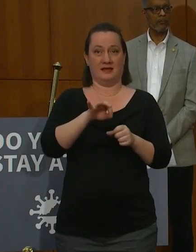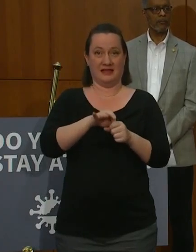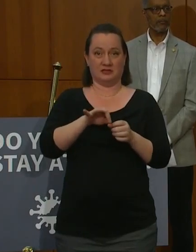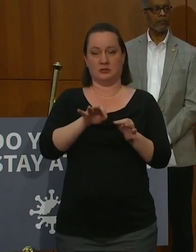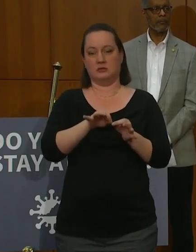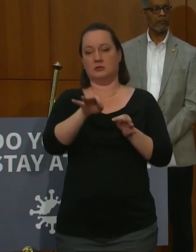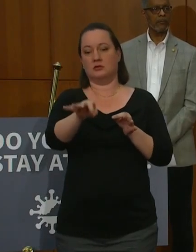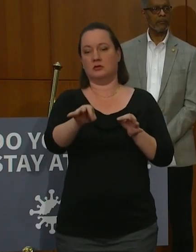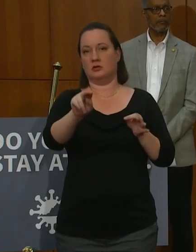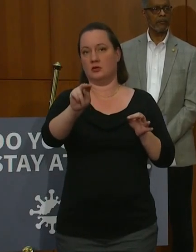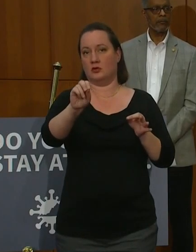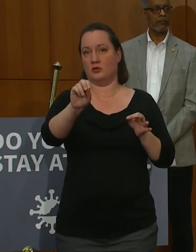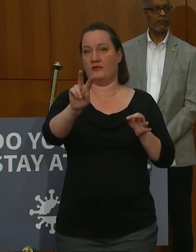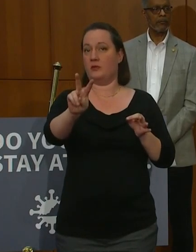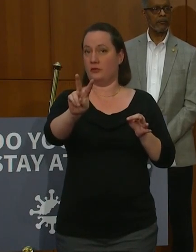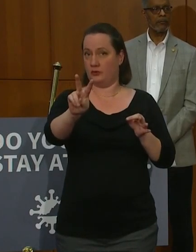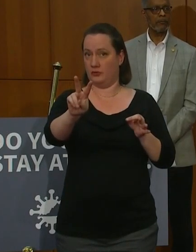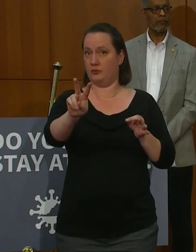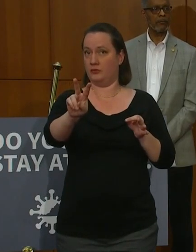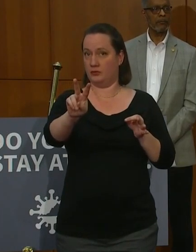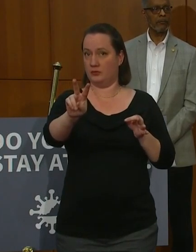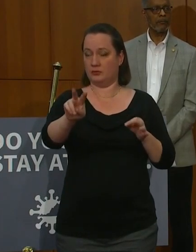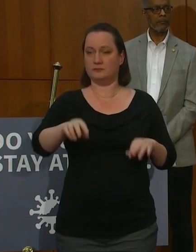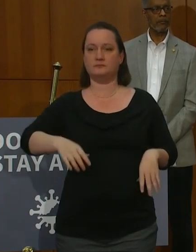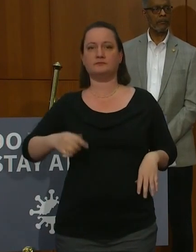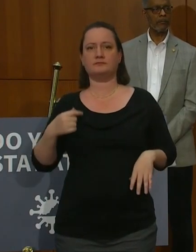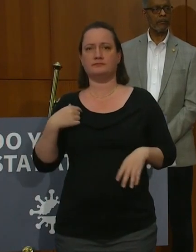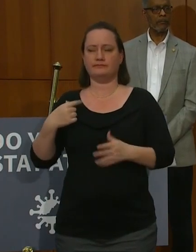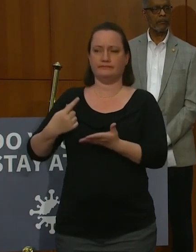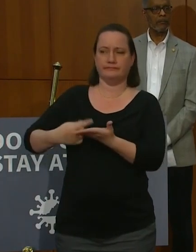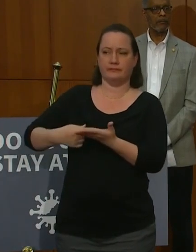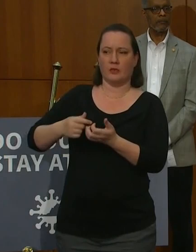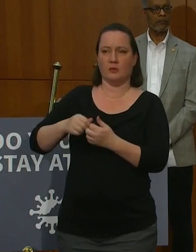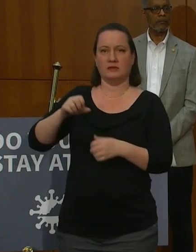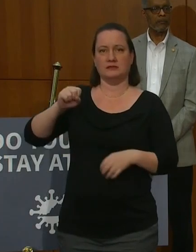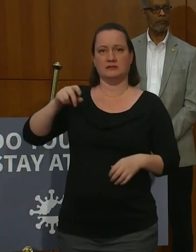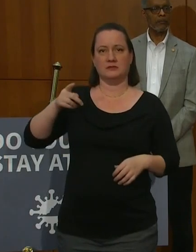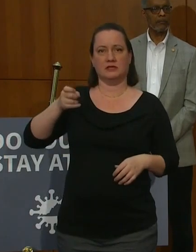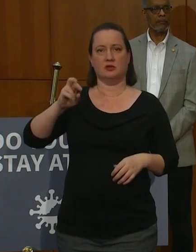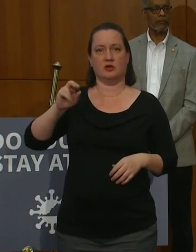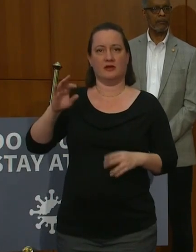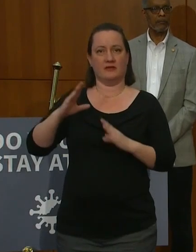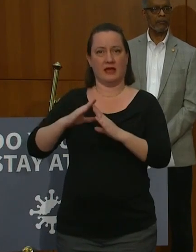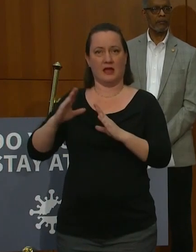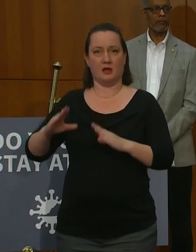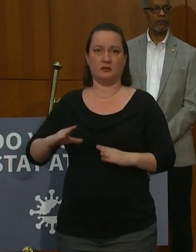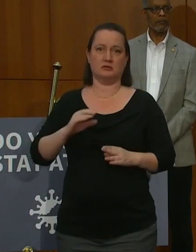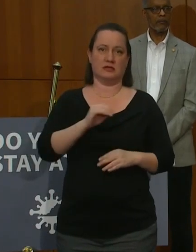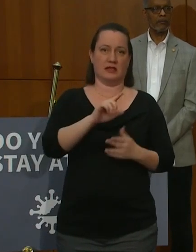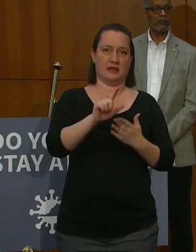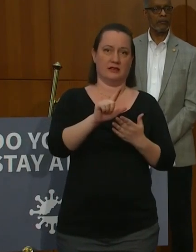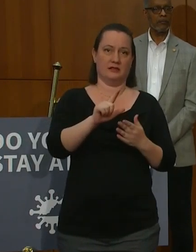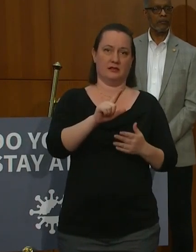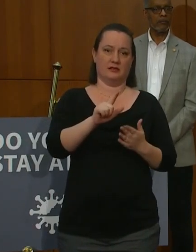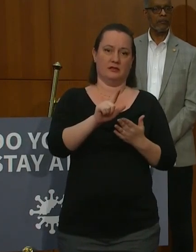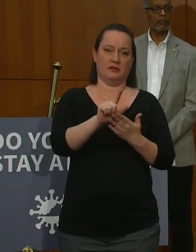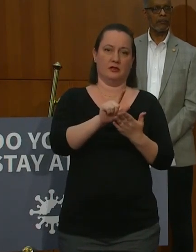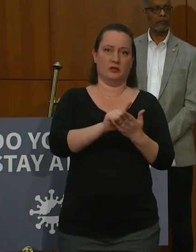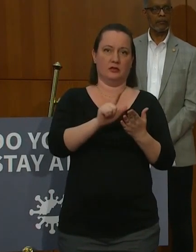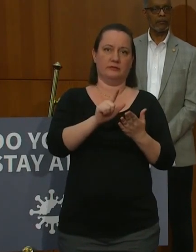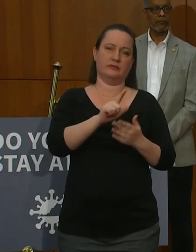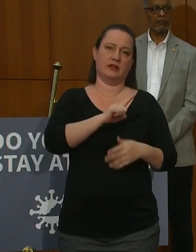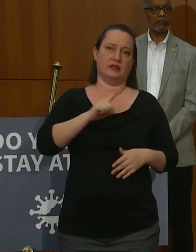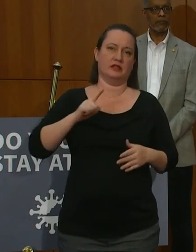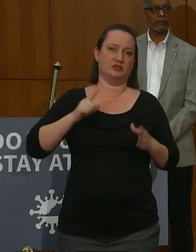I have had discussions with the Speaker of the House and with legislators on both sides of the aisle about this.